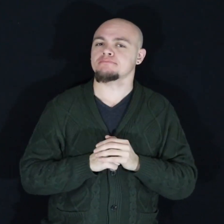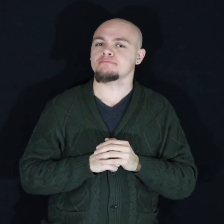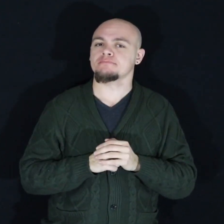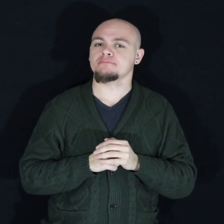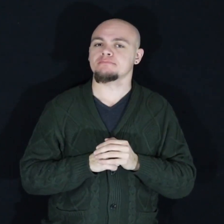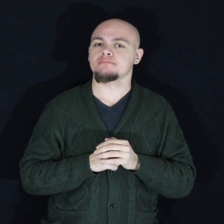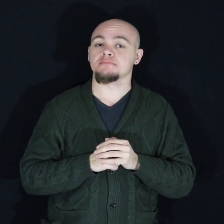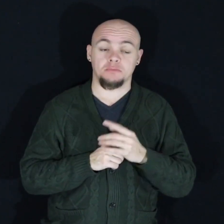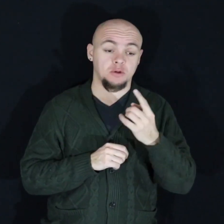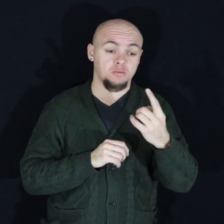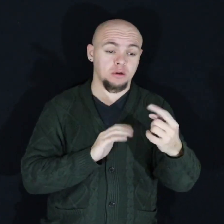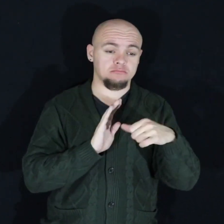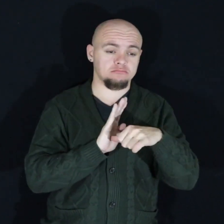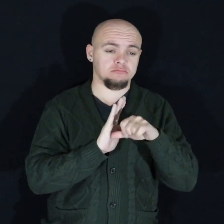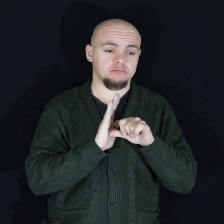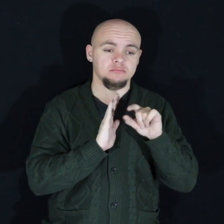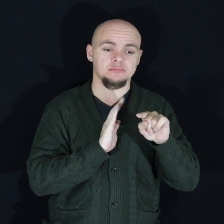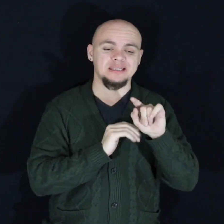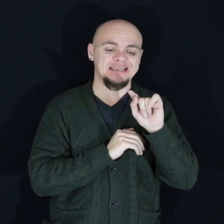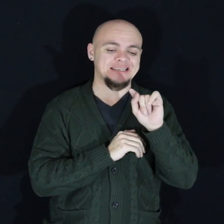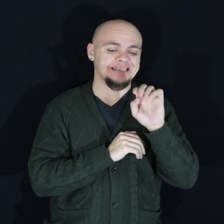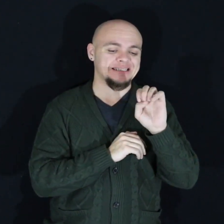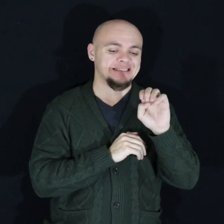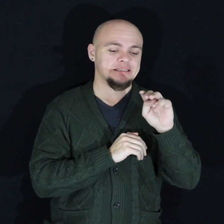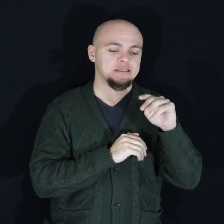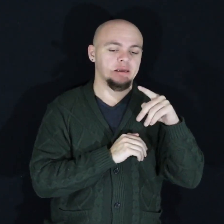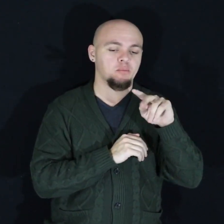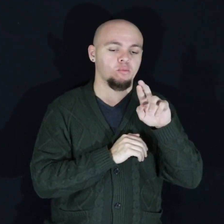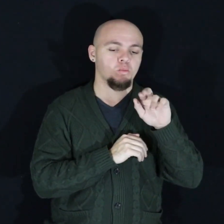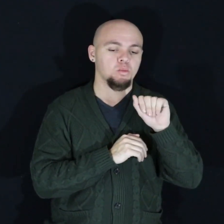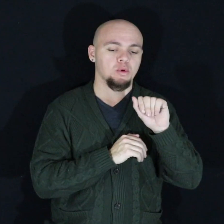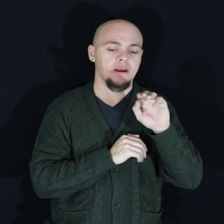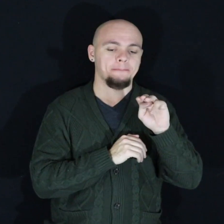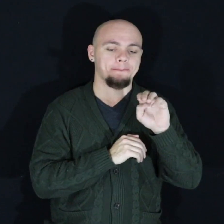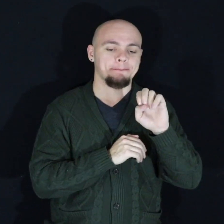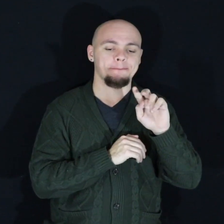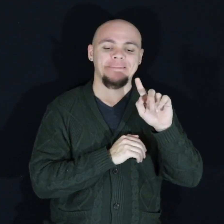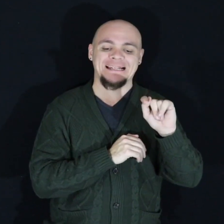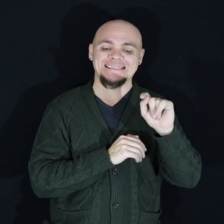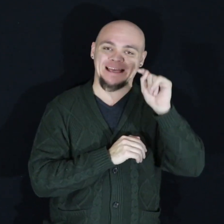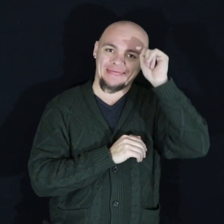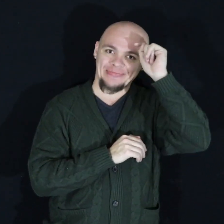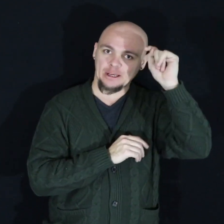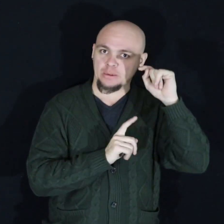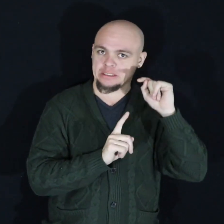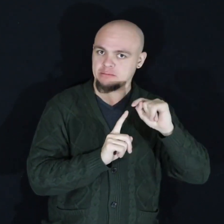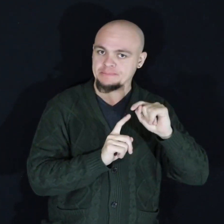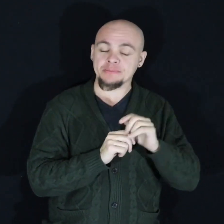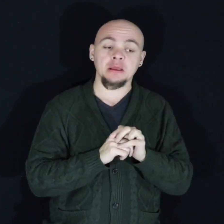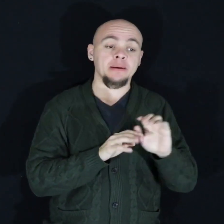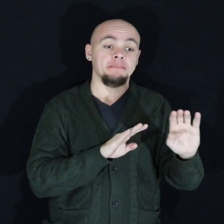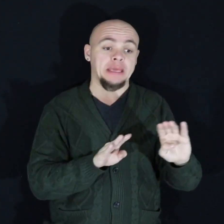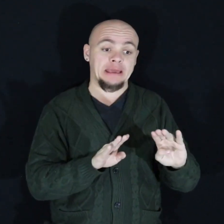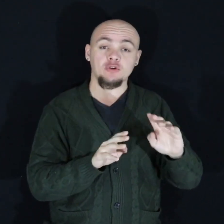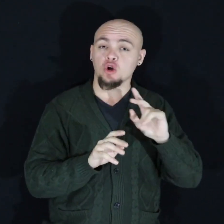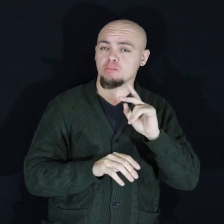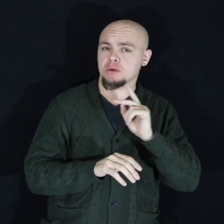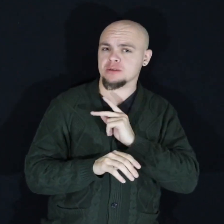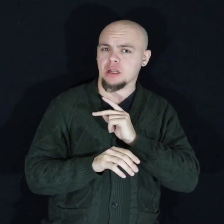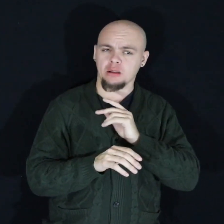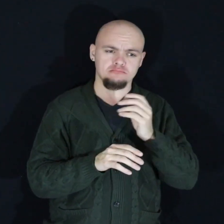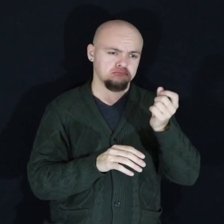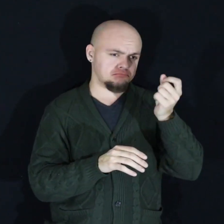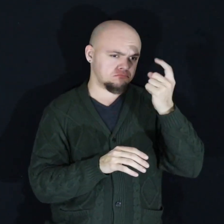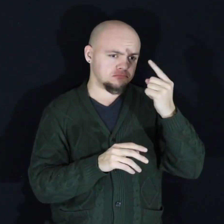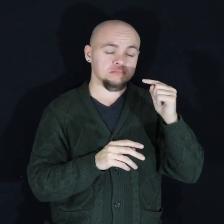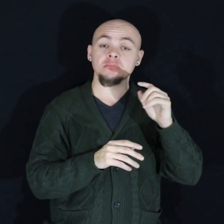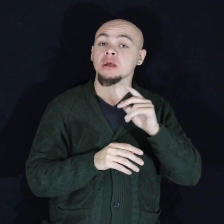out to me the most was temperament theory it was the ability to understand behavior and personality and when